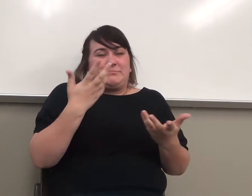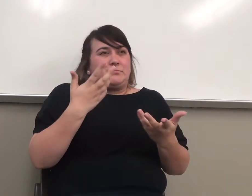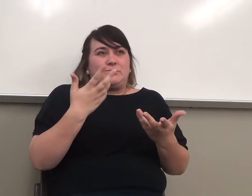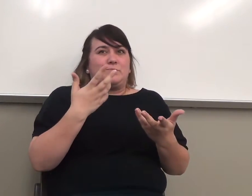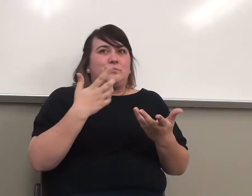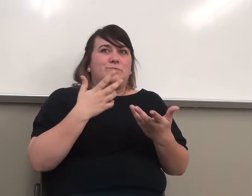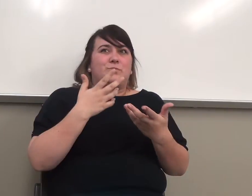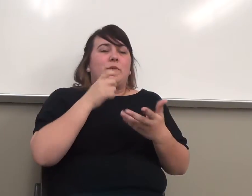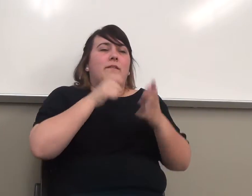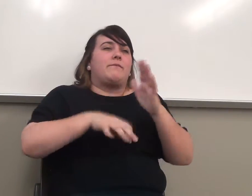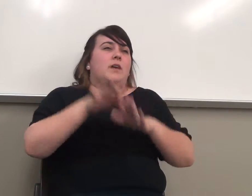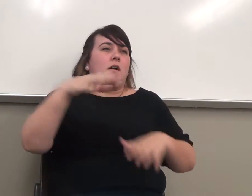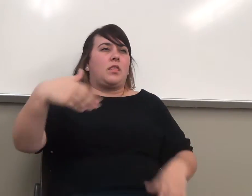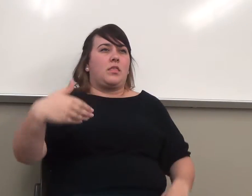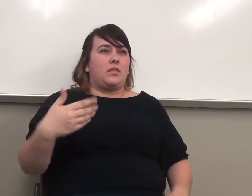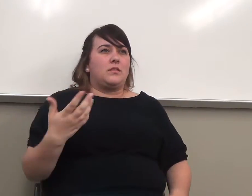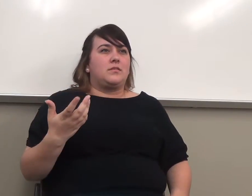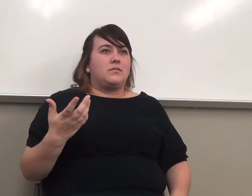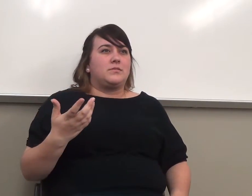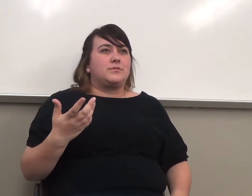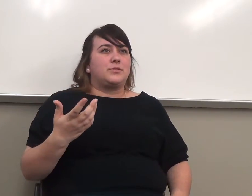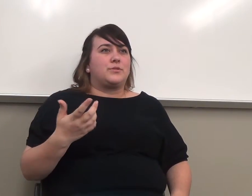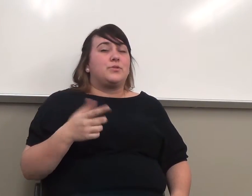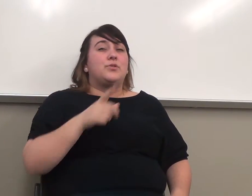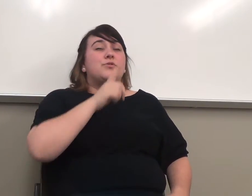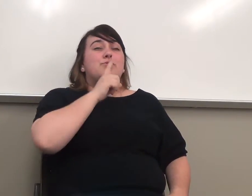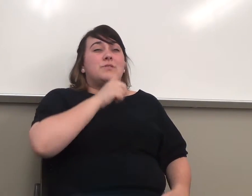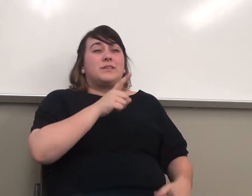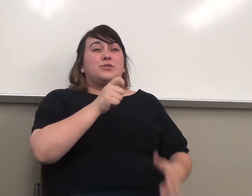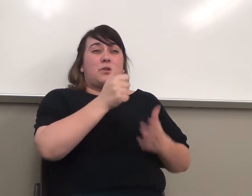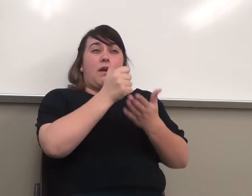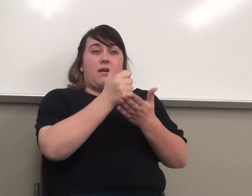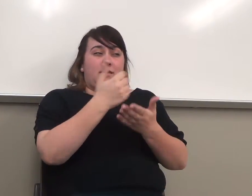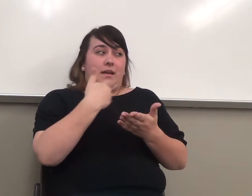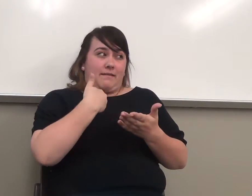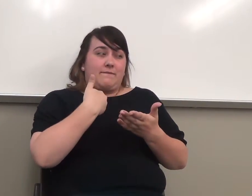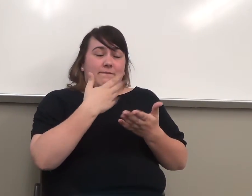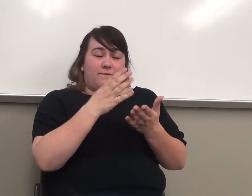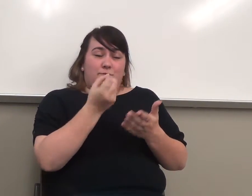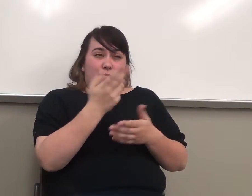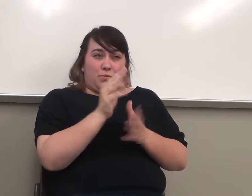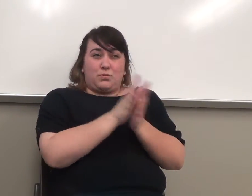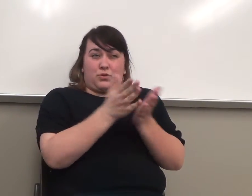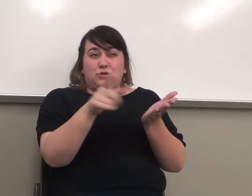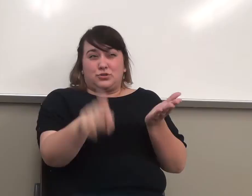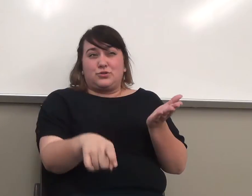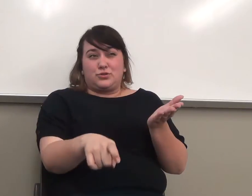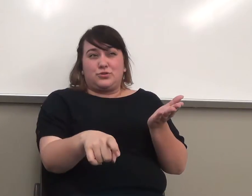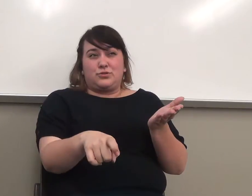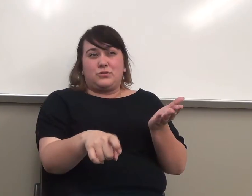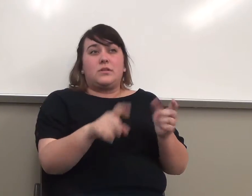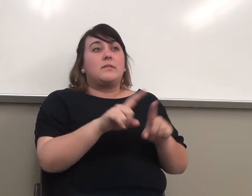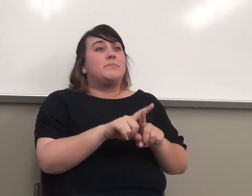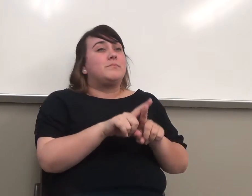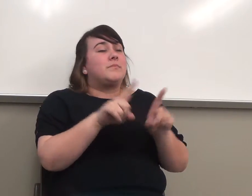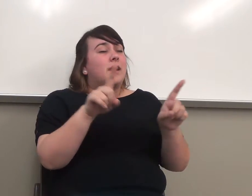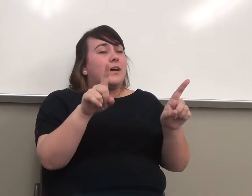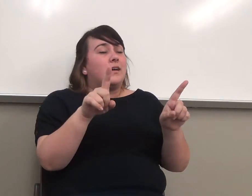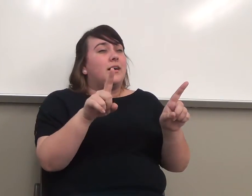is you should, ideally you should have a copy of the book, but it can, if you want to buy the,